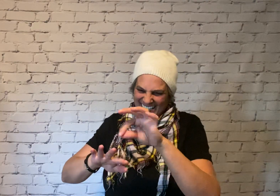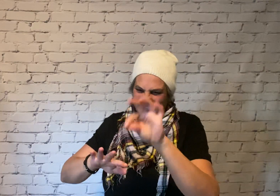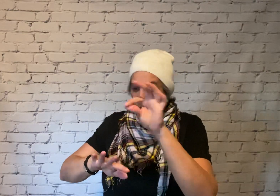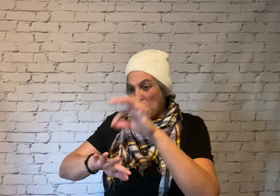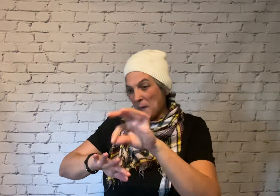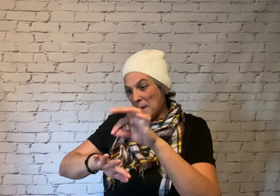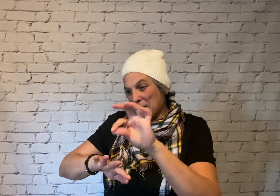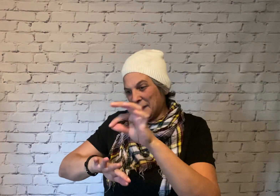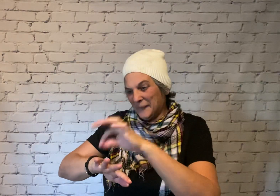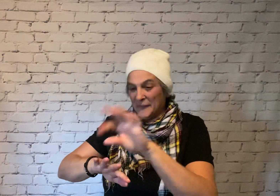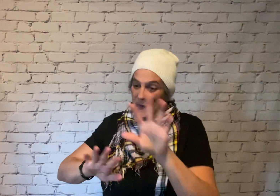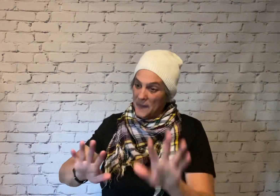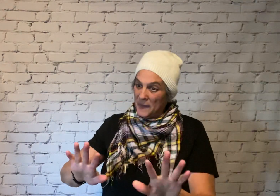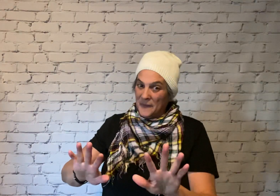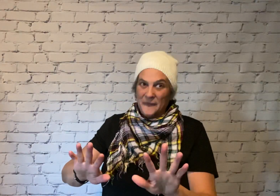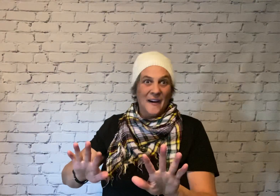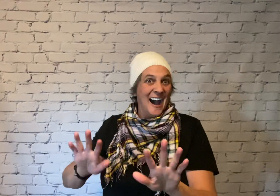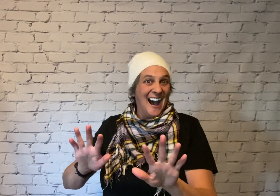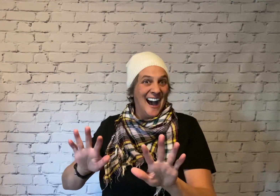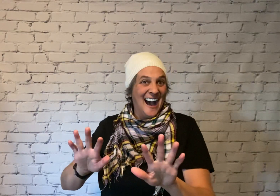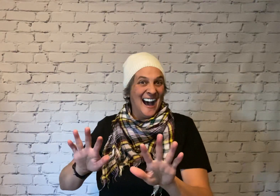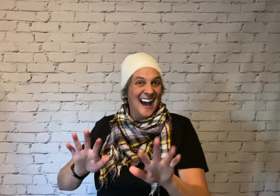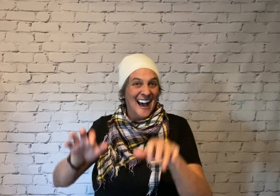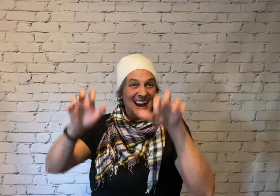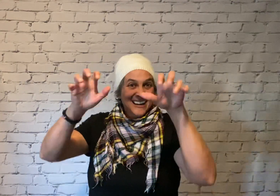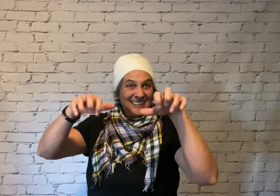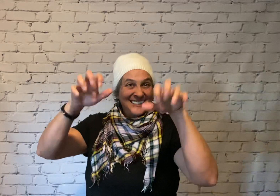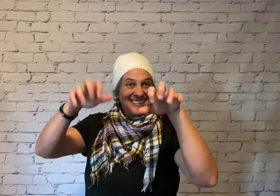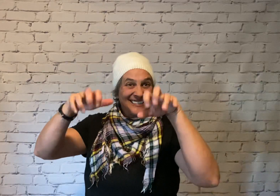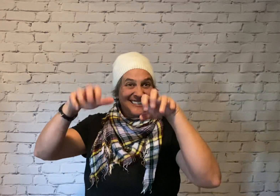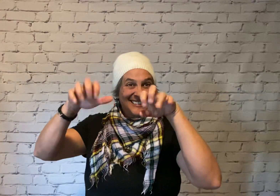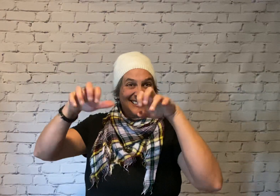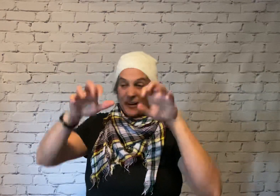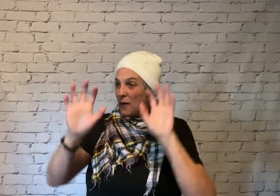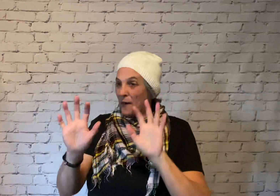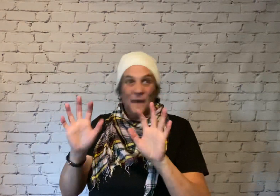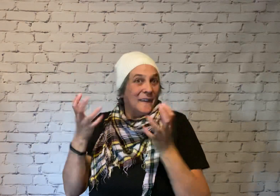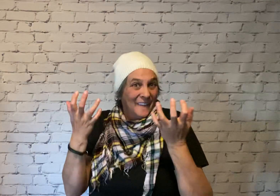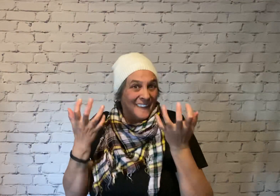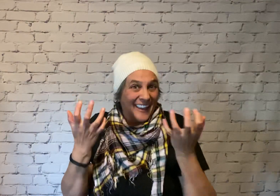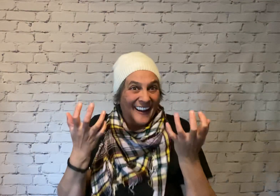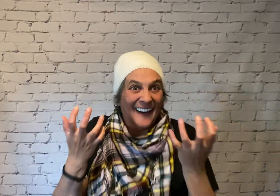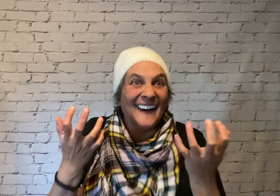Oh, they are.